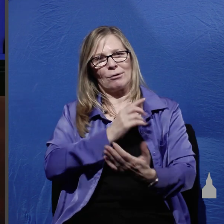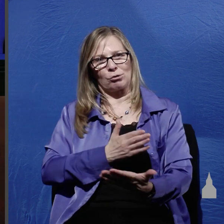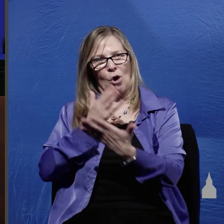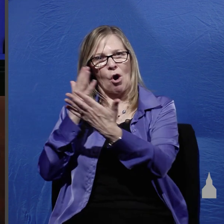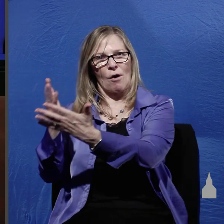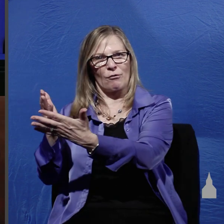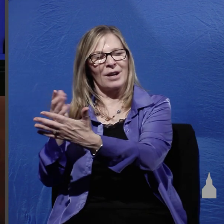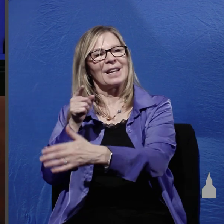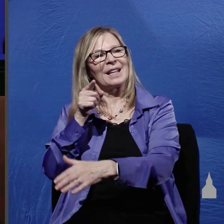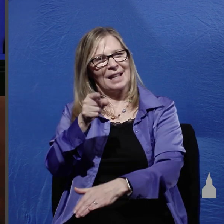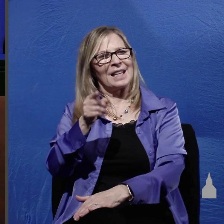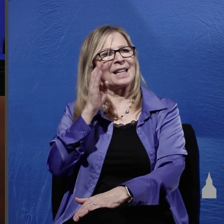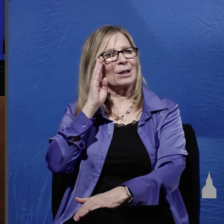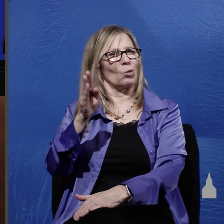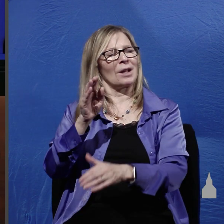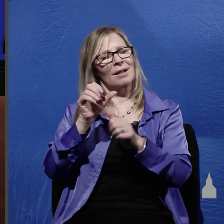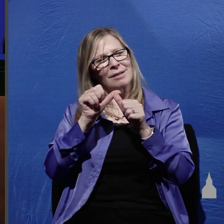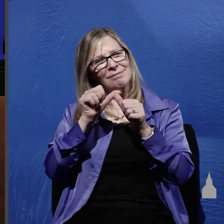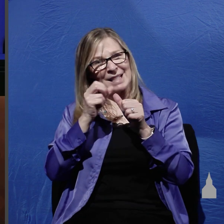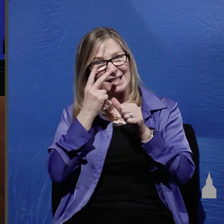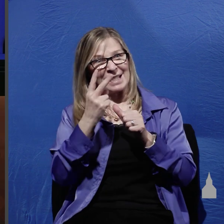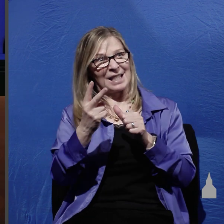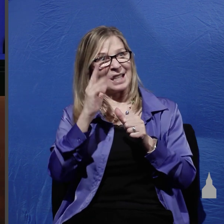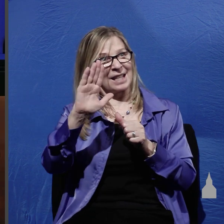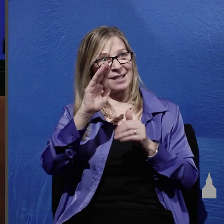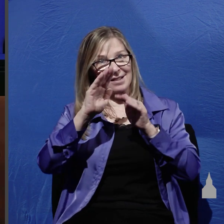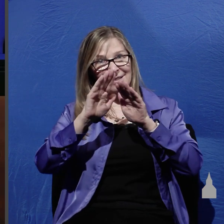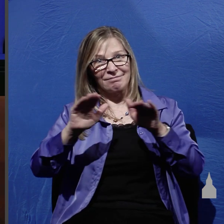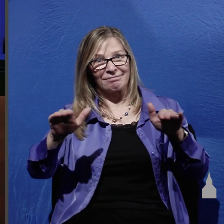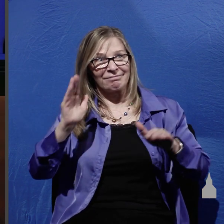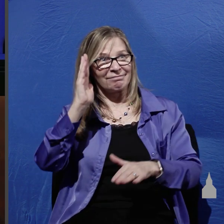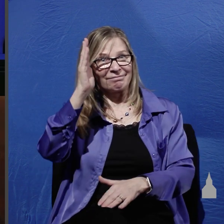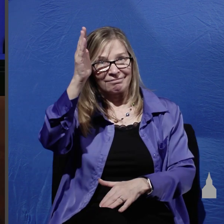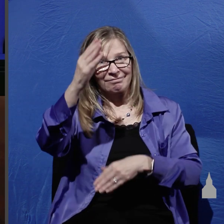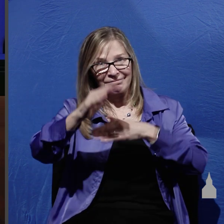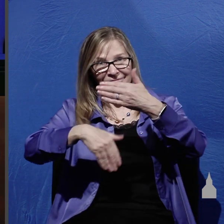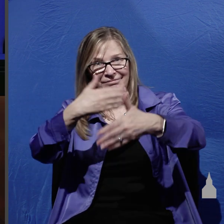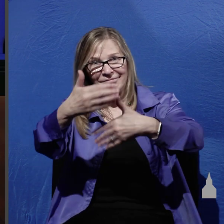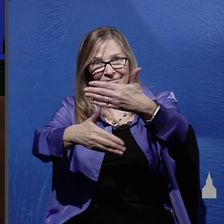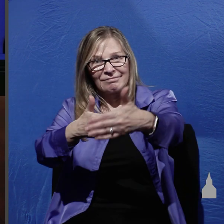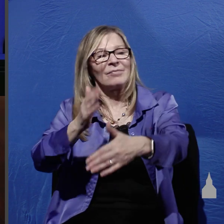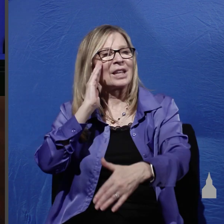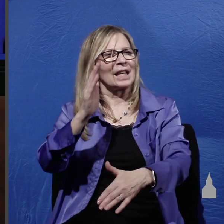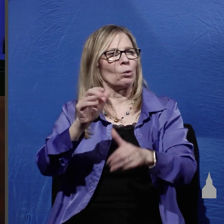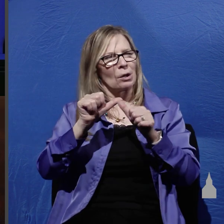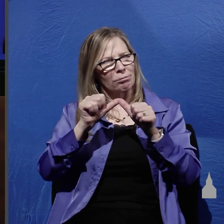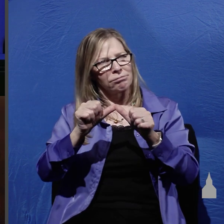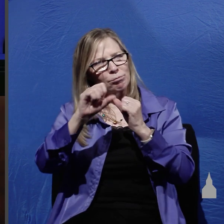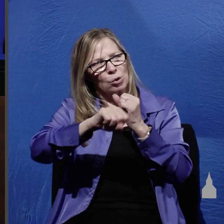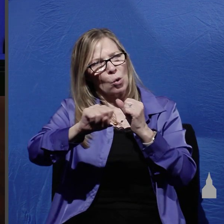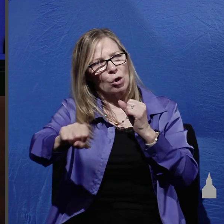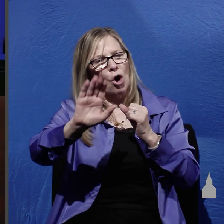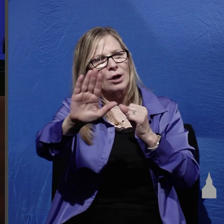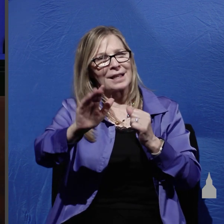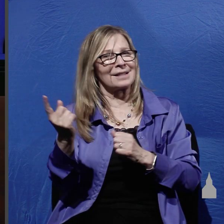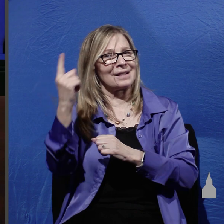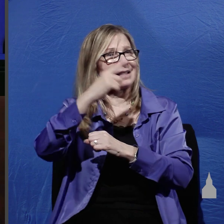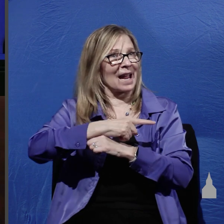will prolong his days and then verse 11 goes on to expand on this he'll prolong his days meaning he'll